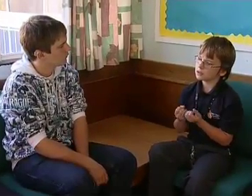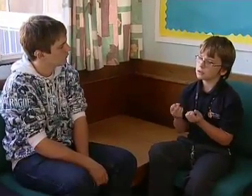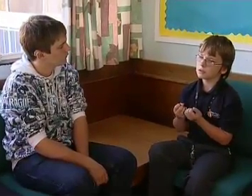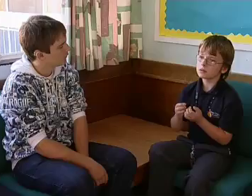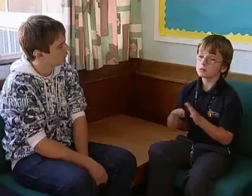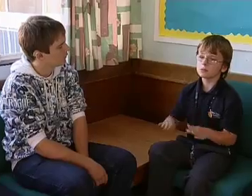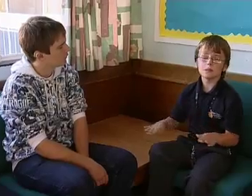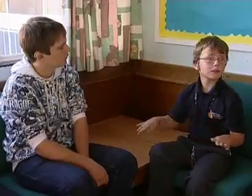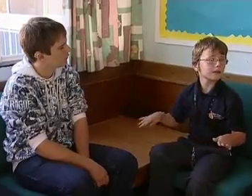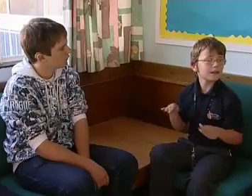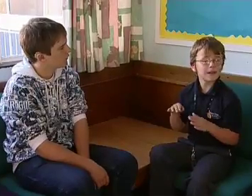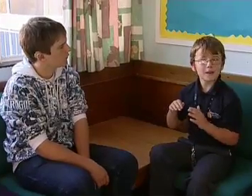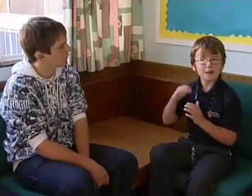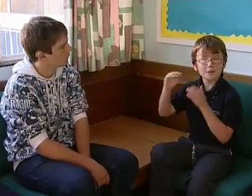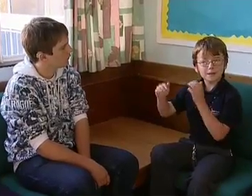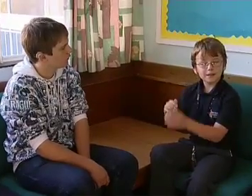And lots of children that were older.